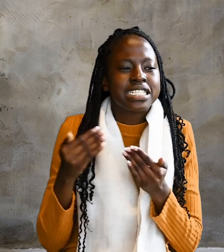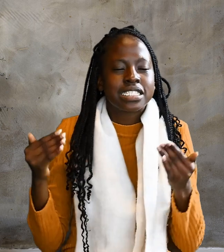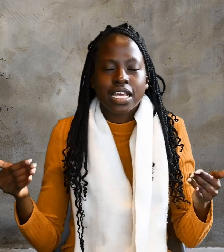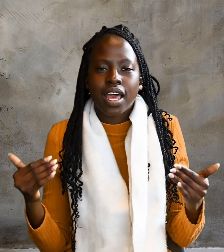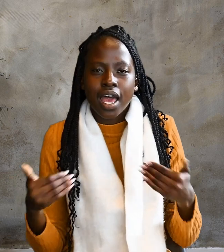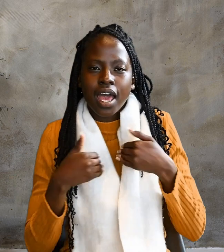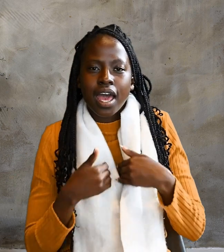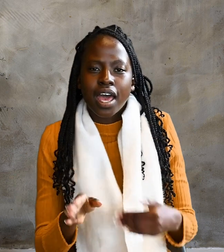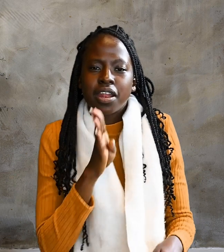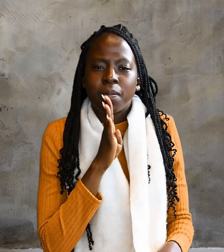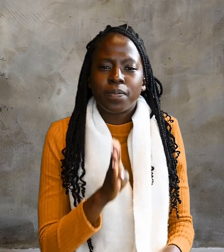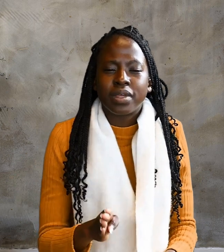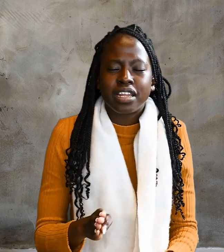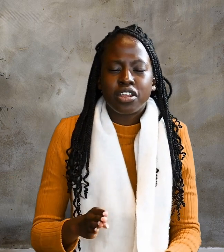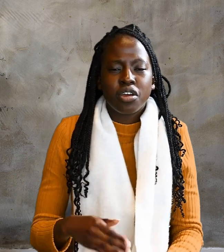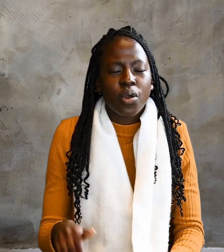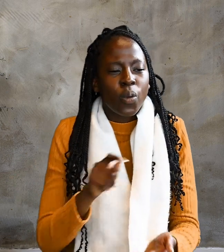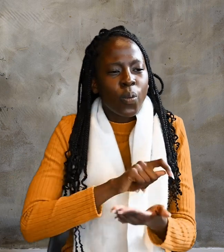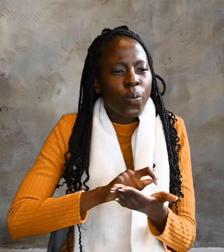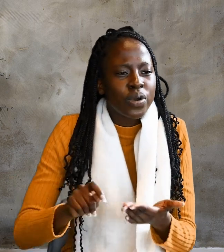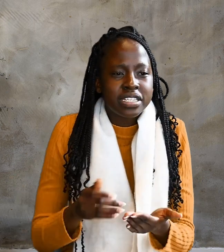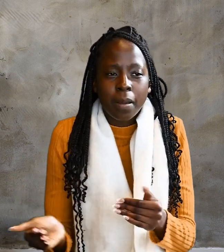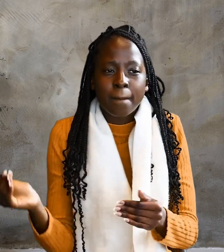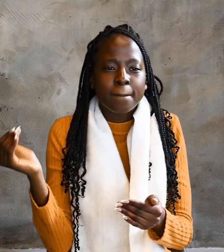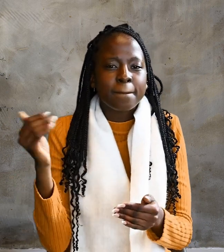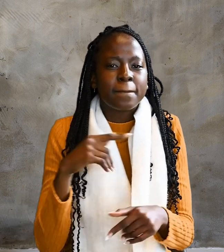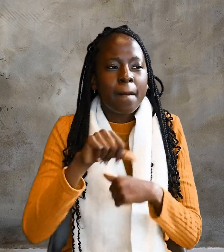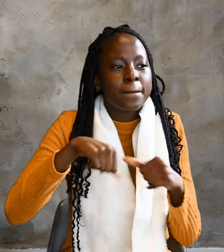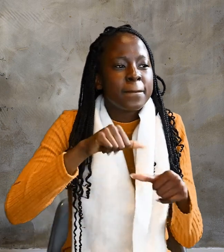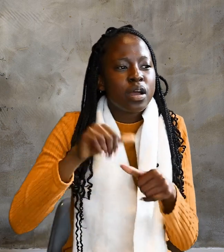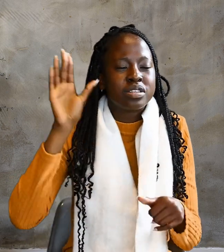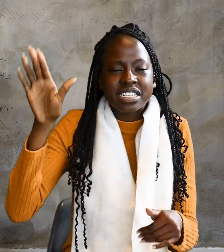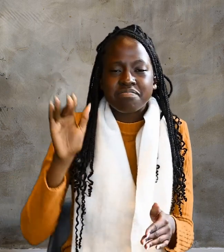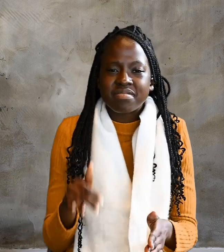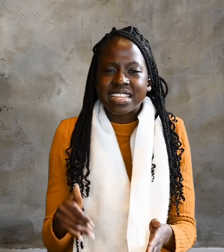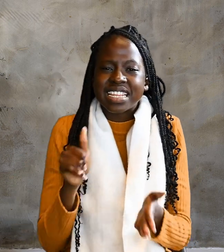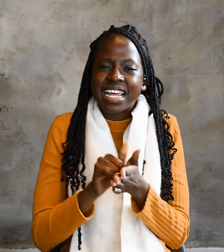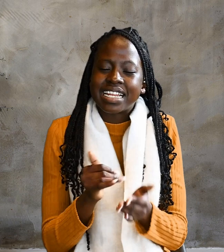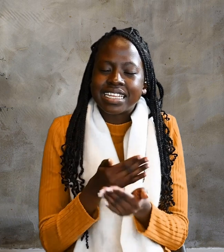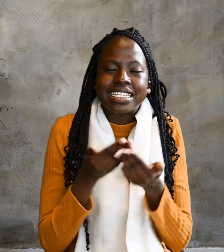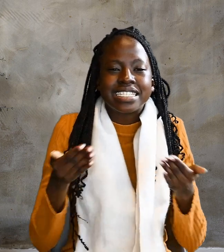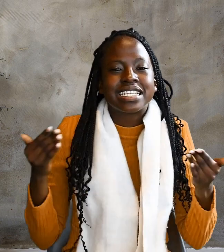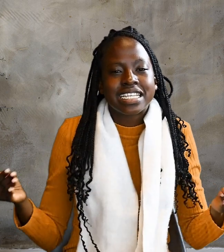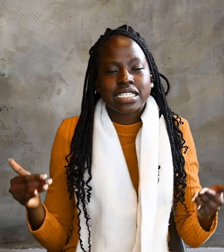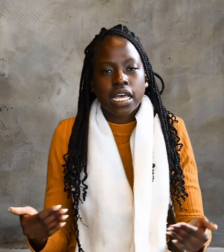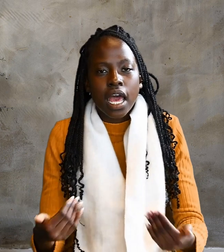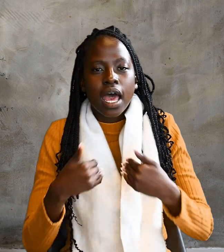written about him, and that these things had been done to him.